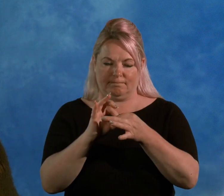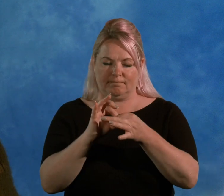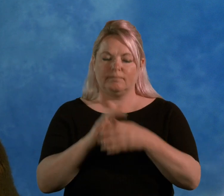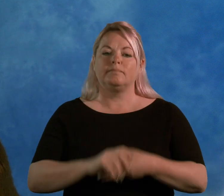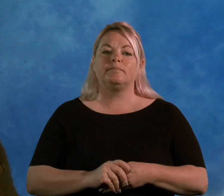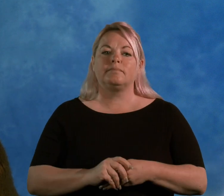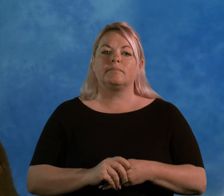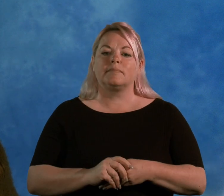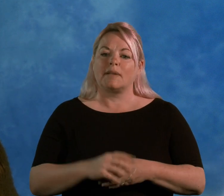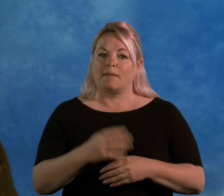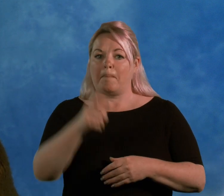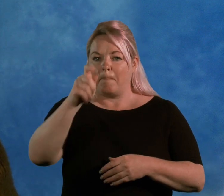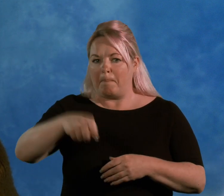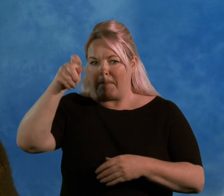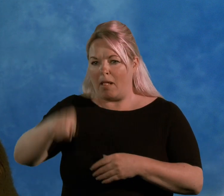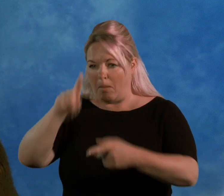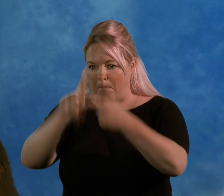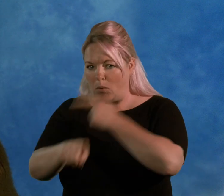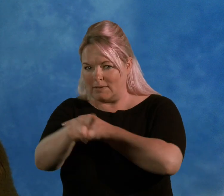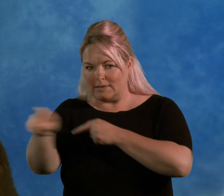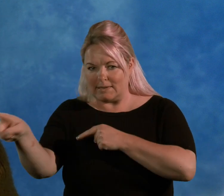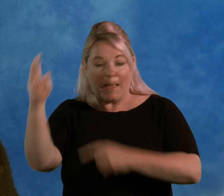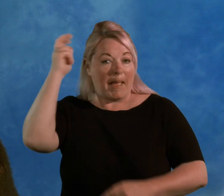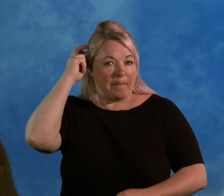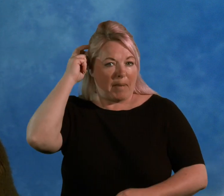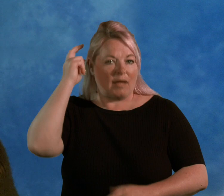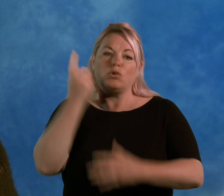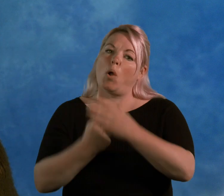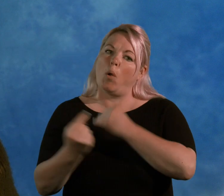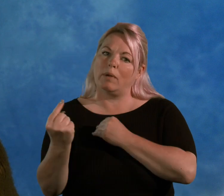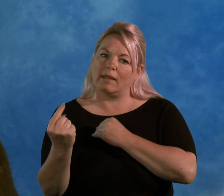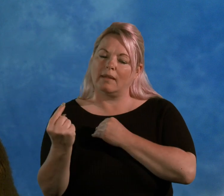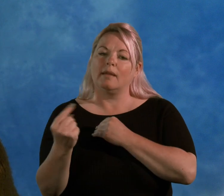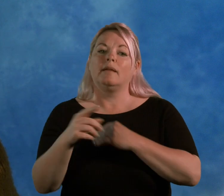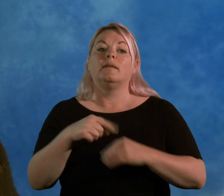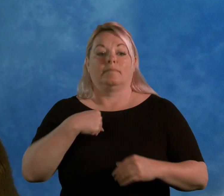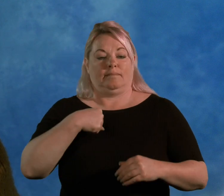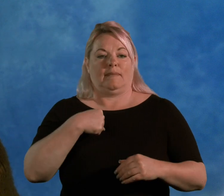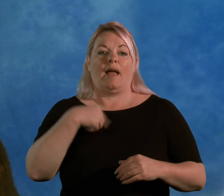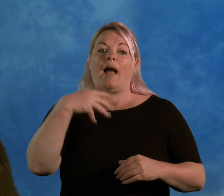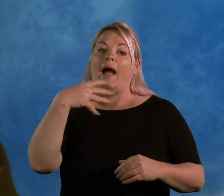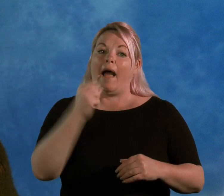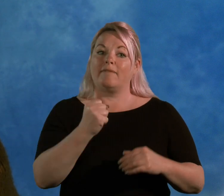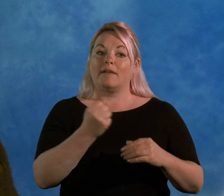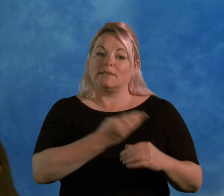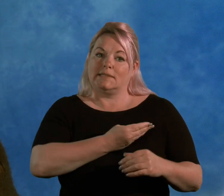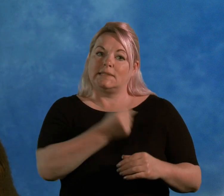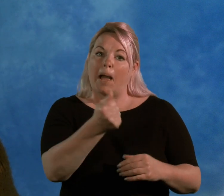had the implant but because I've got not a total loss of hearing, I still retain bass